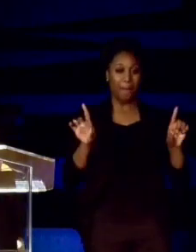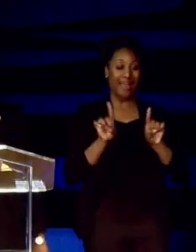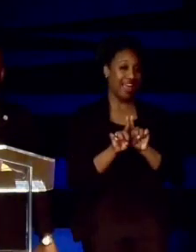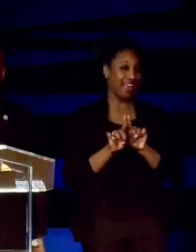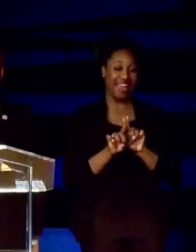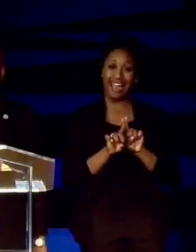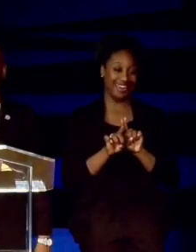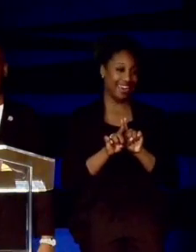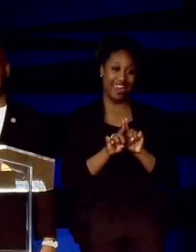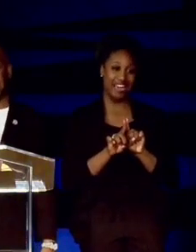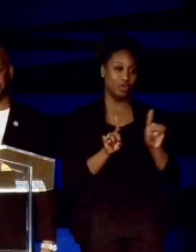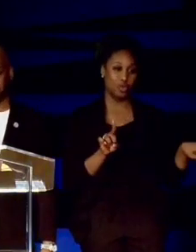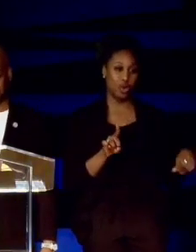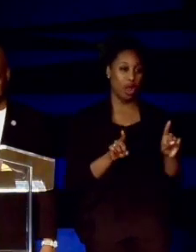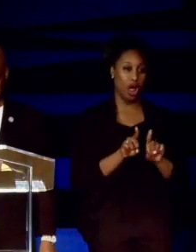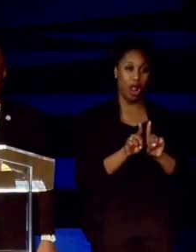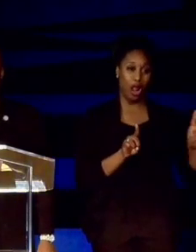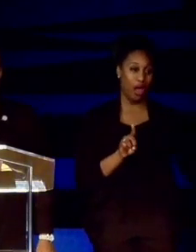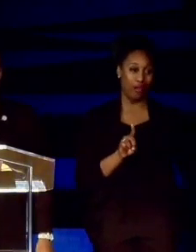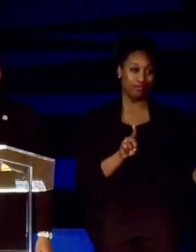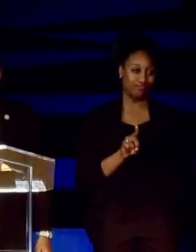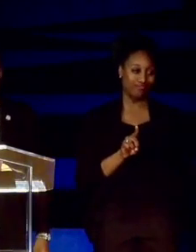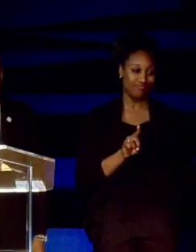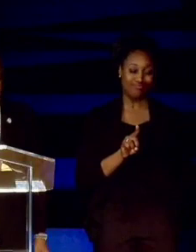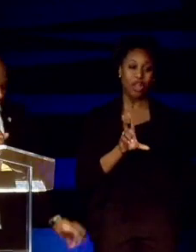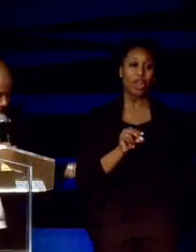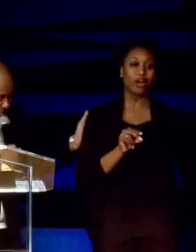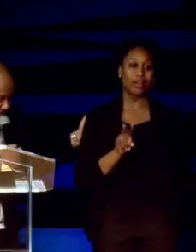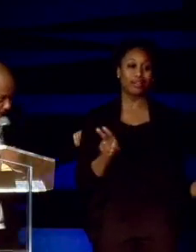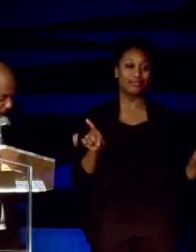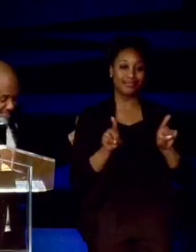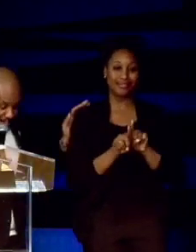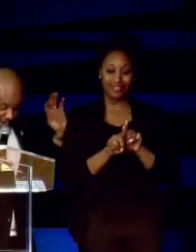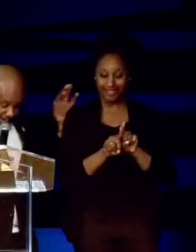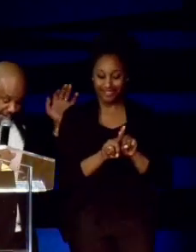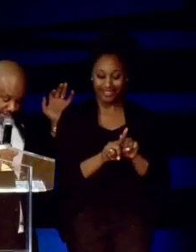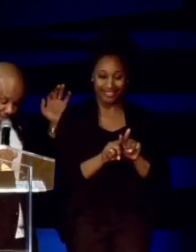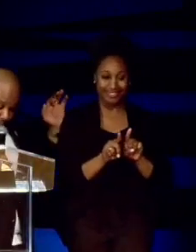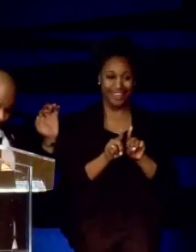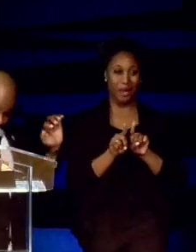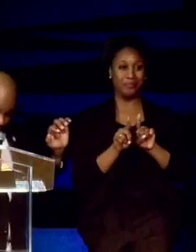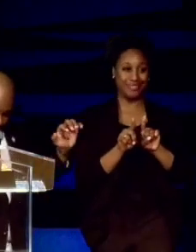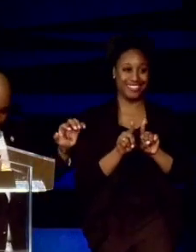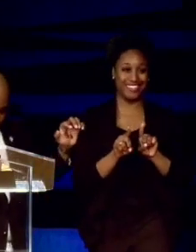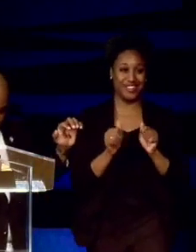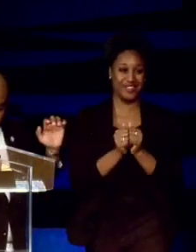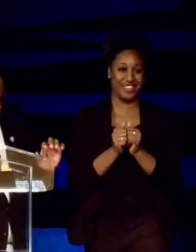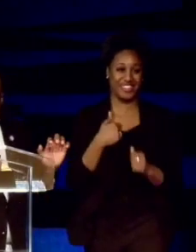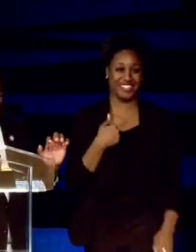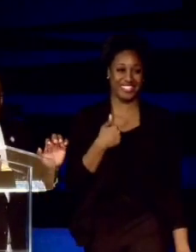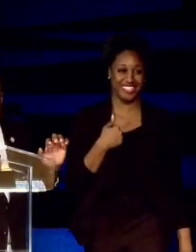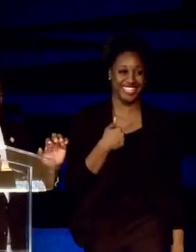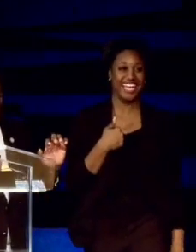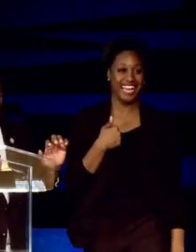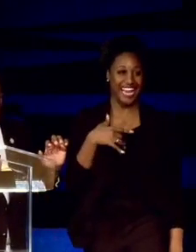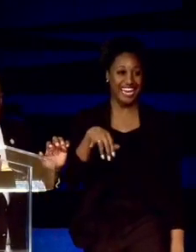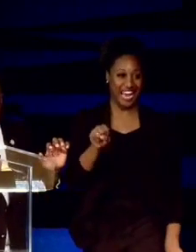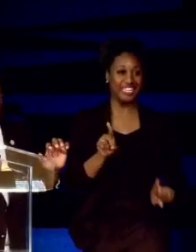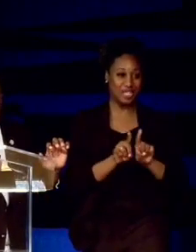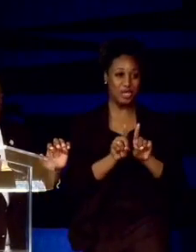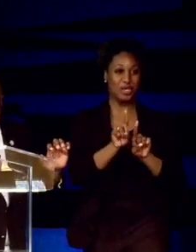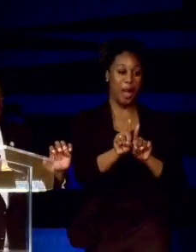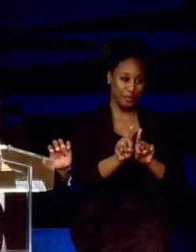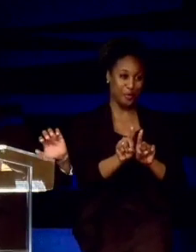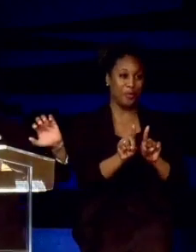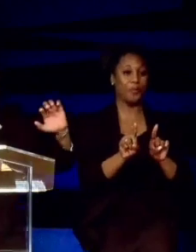by myself. So he comes and he stands with me. So with every step I take, he steps with me. Just a closer